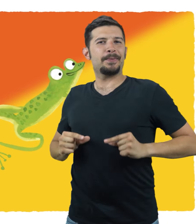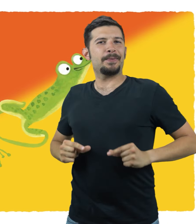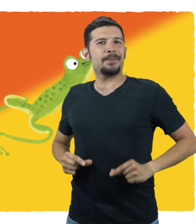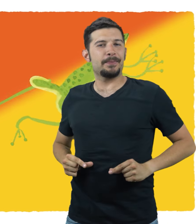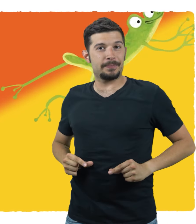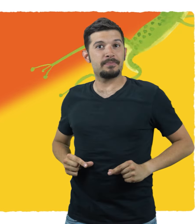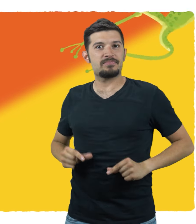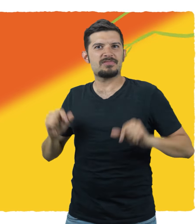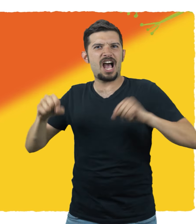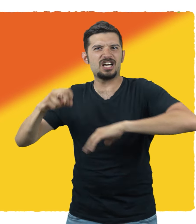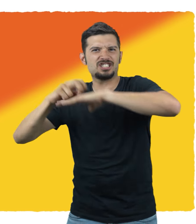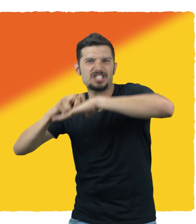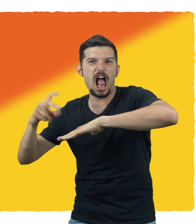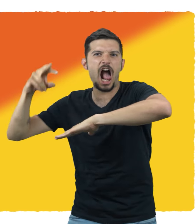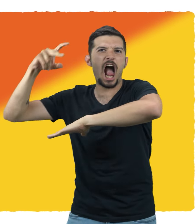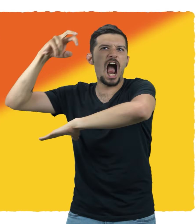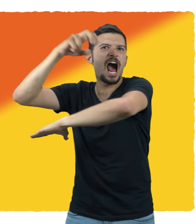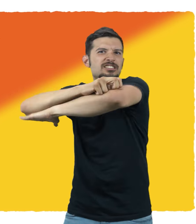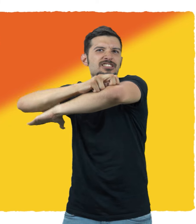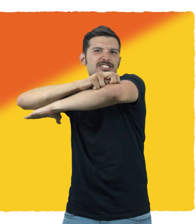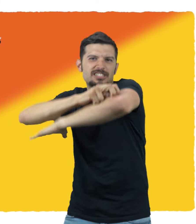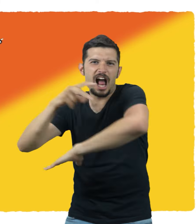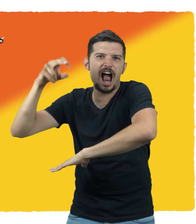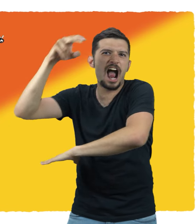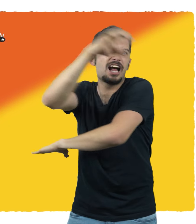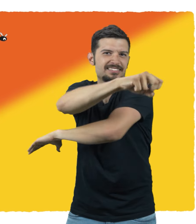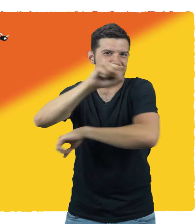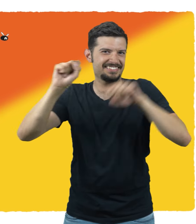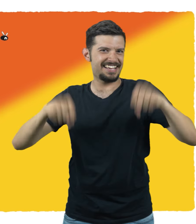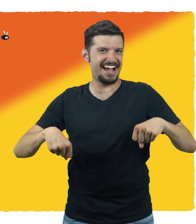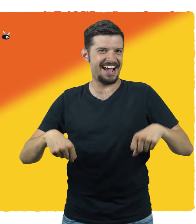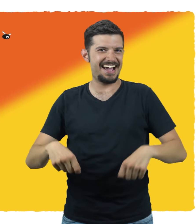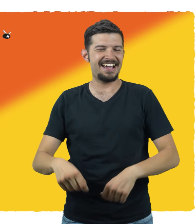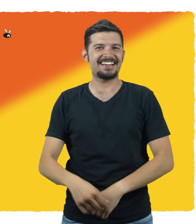are long-legged jumpers compared to the short-legged toad.